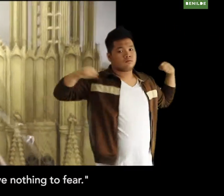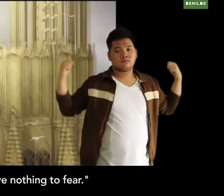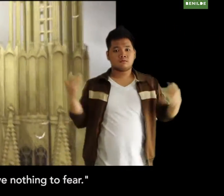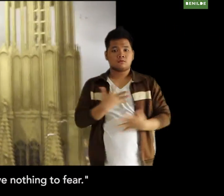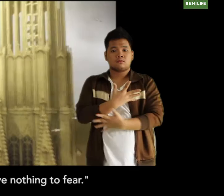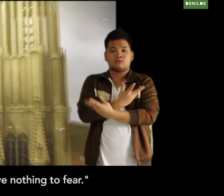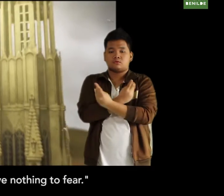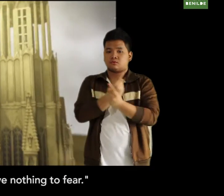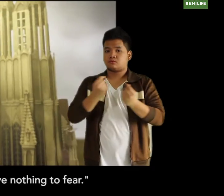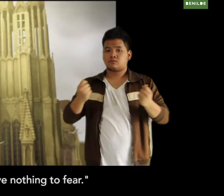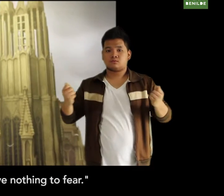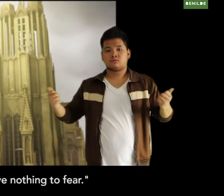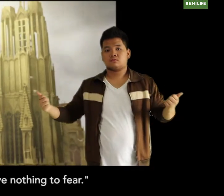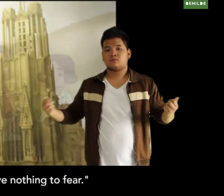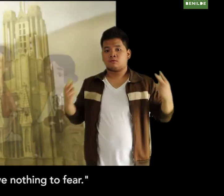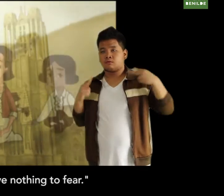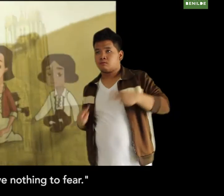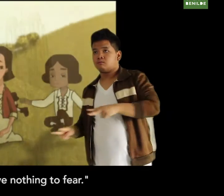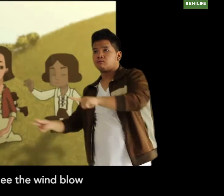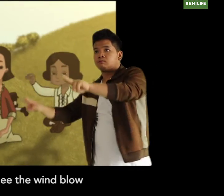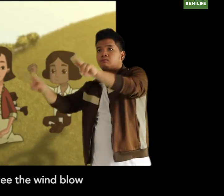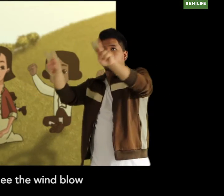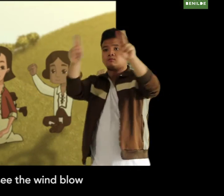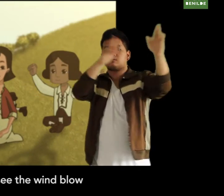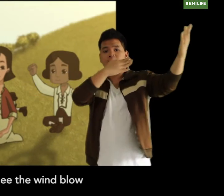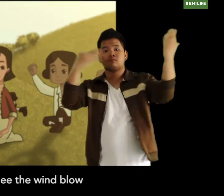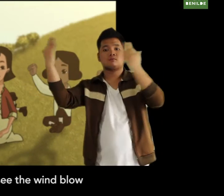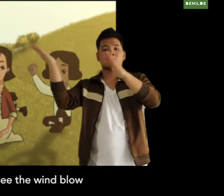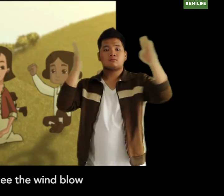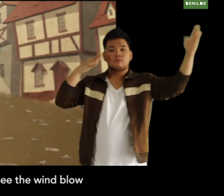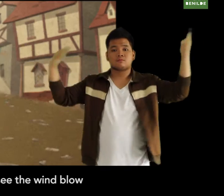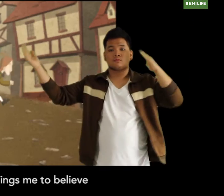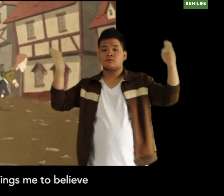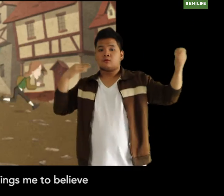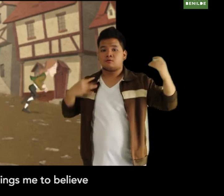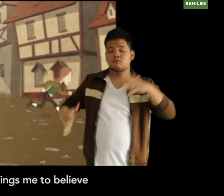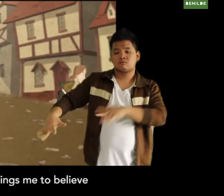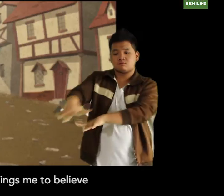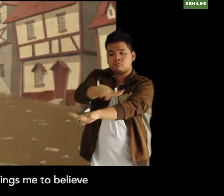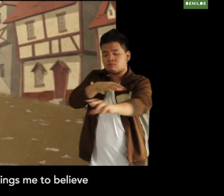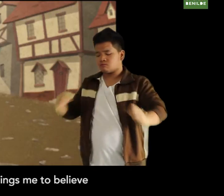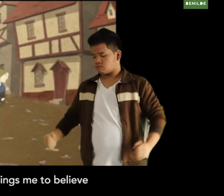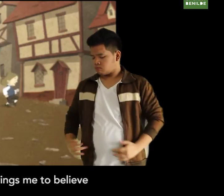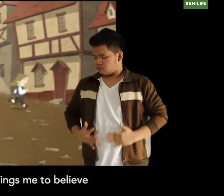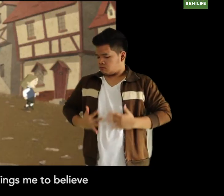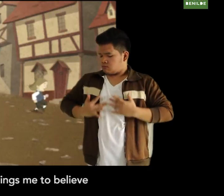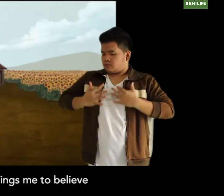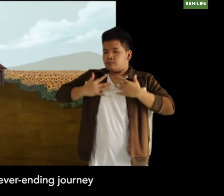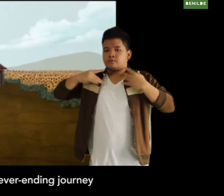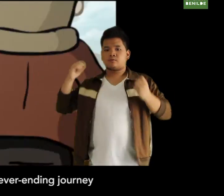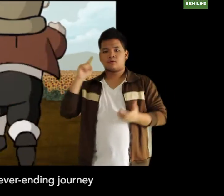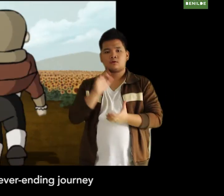you have nothing to fear I can see the wind blow as it brings me to believe